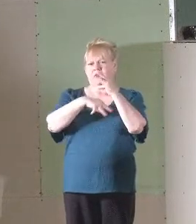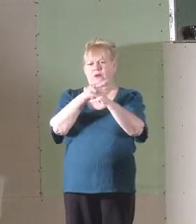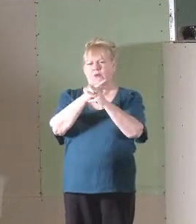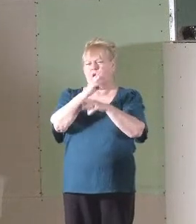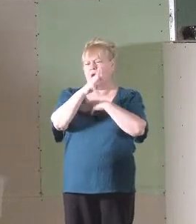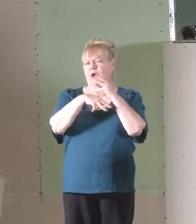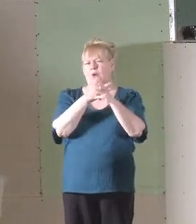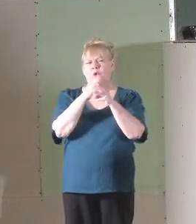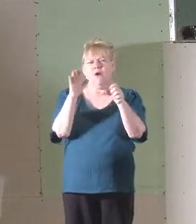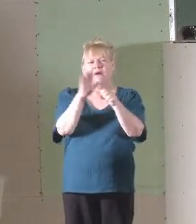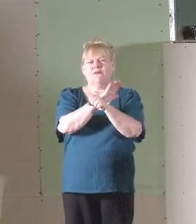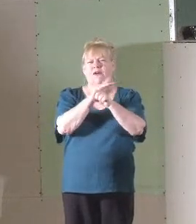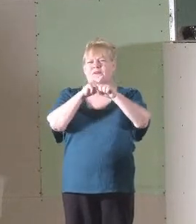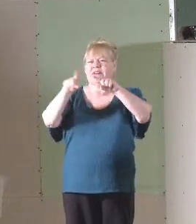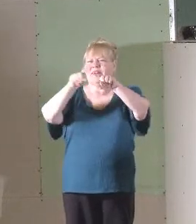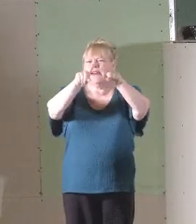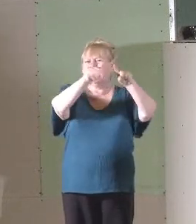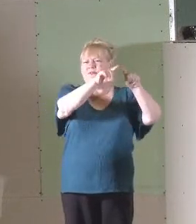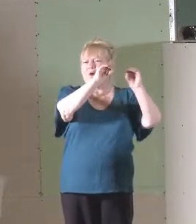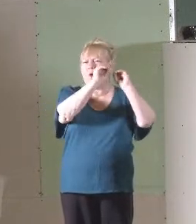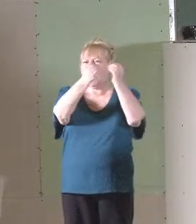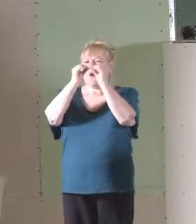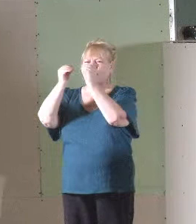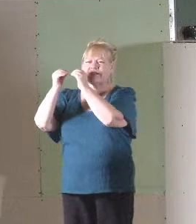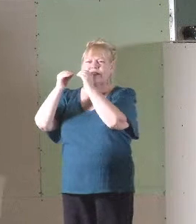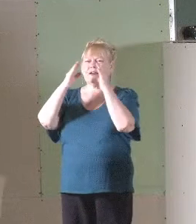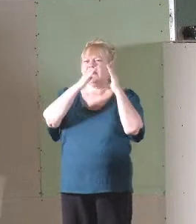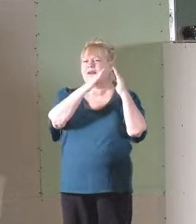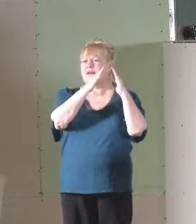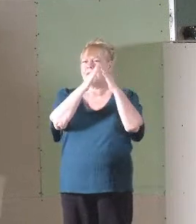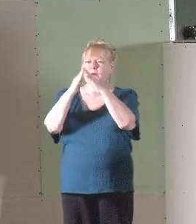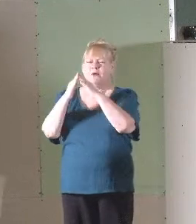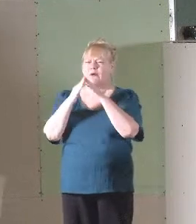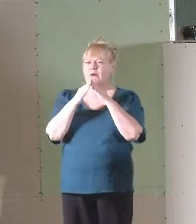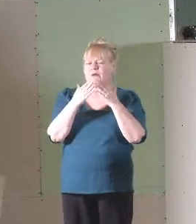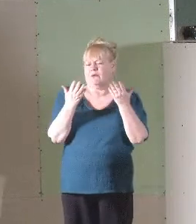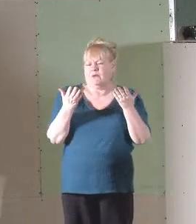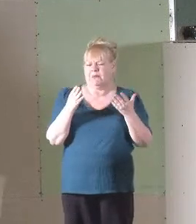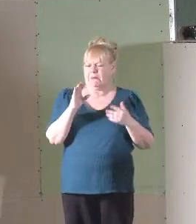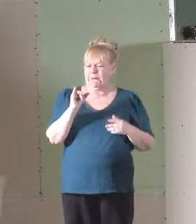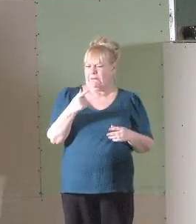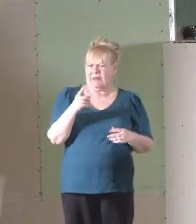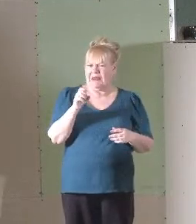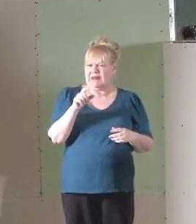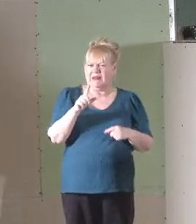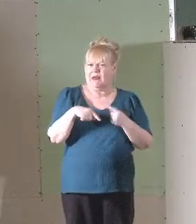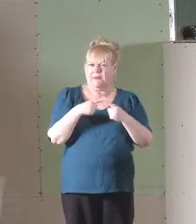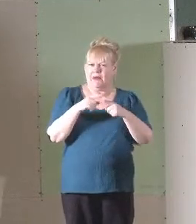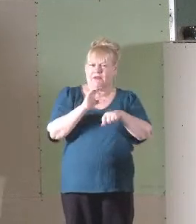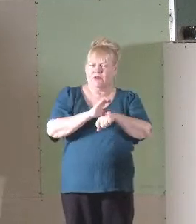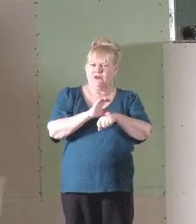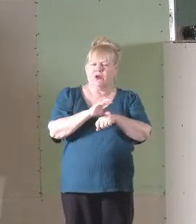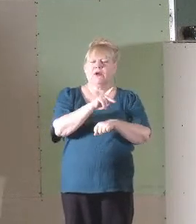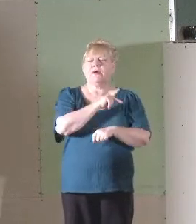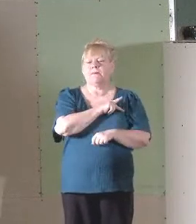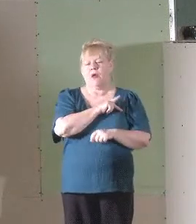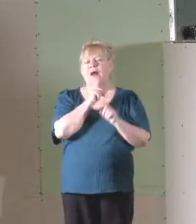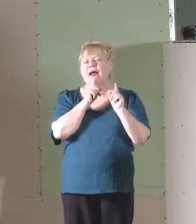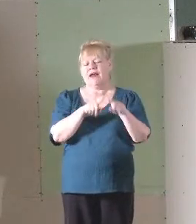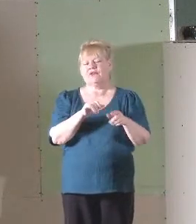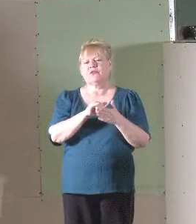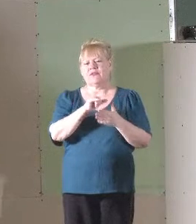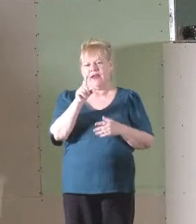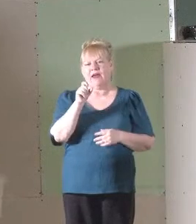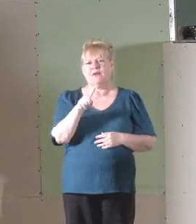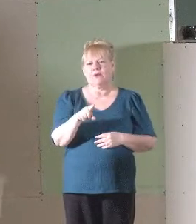world full of different organizations and communities, what's the big deal about the church? Paul wants to answer that question.